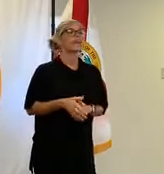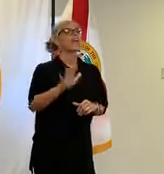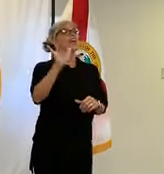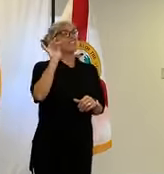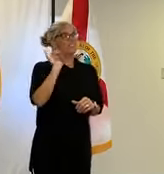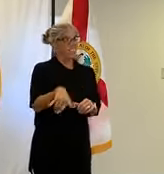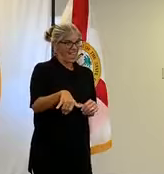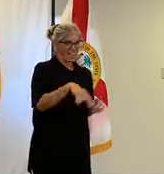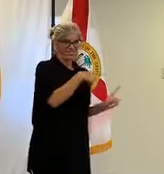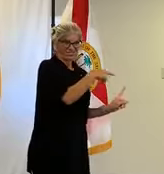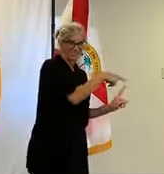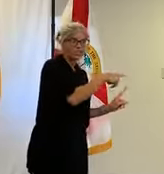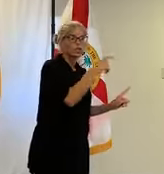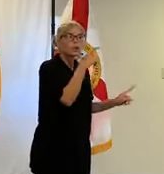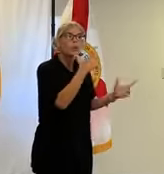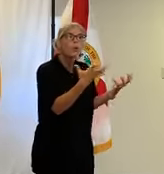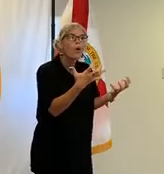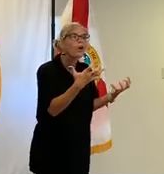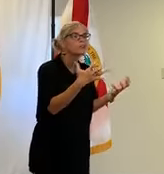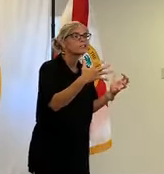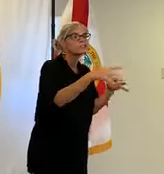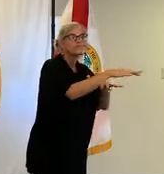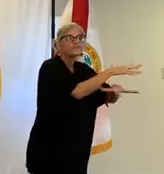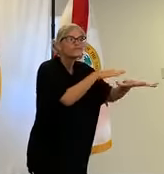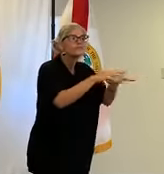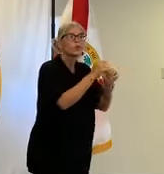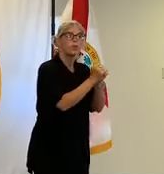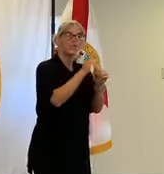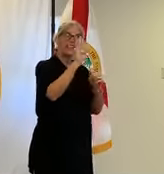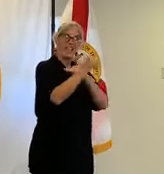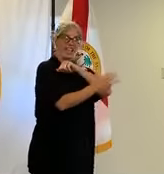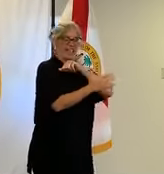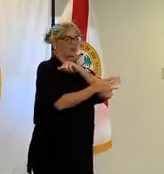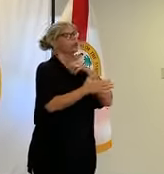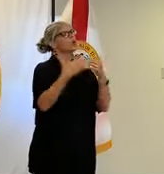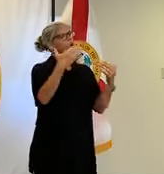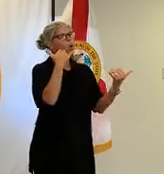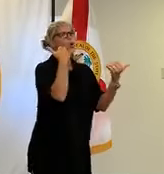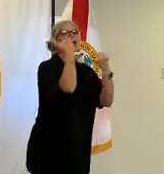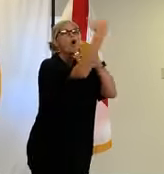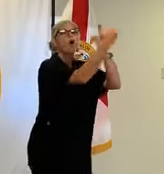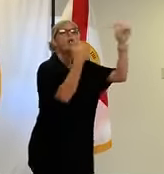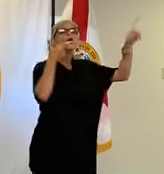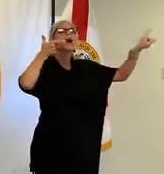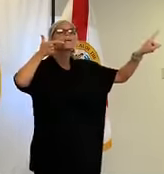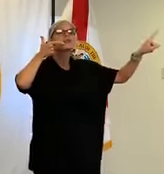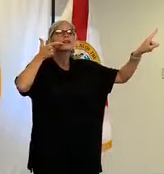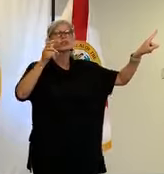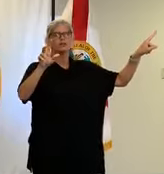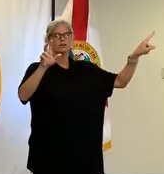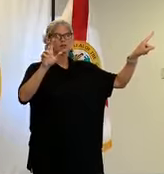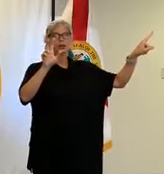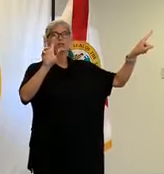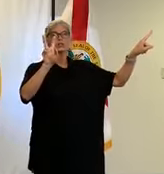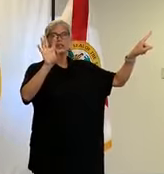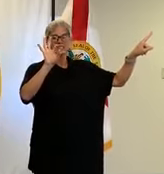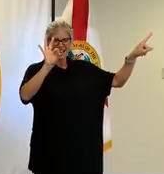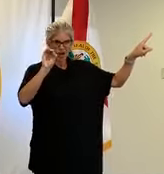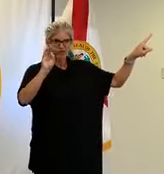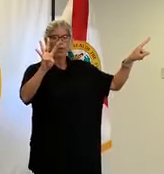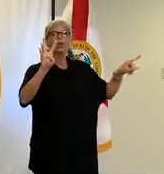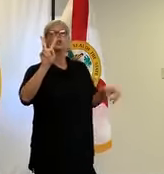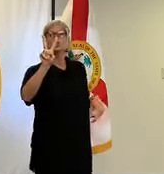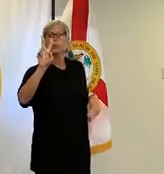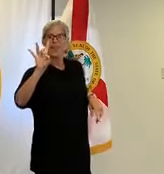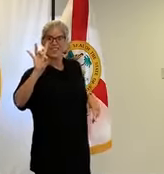business with clay county should call ahead to the county switchboard at 904-284-6300 to make appointments for